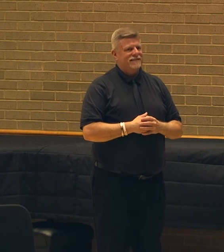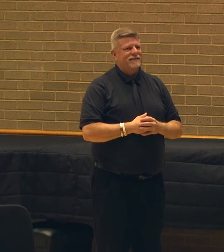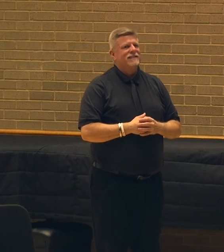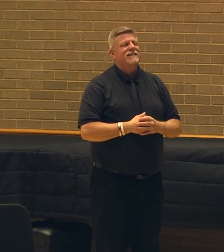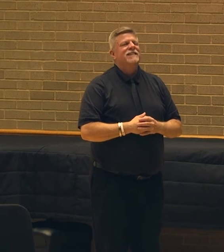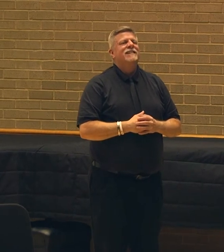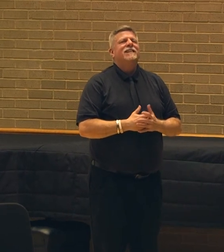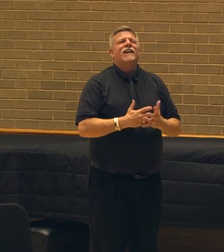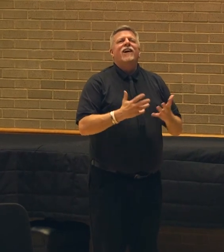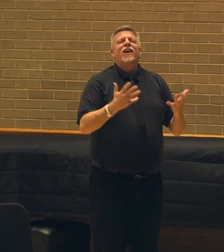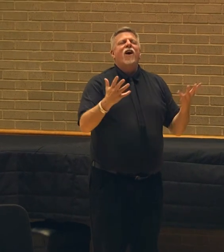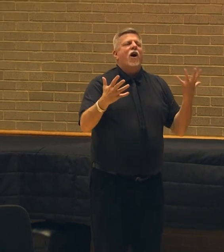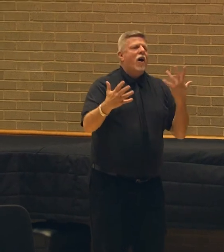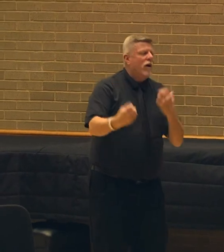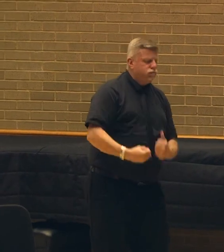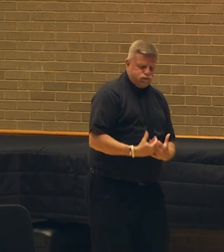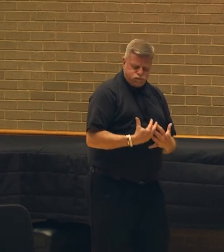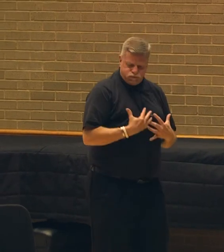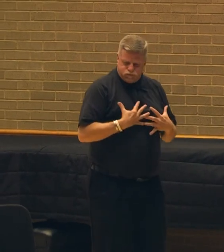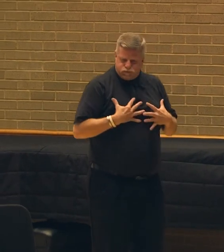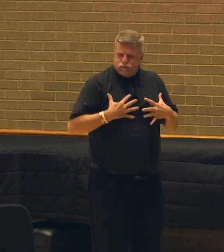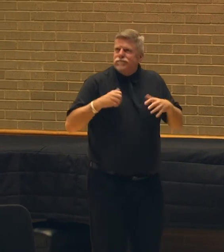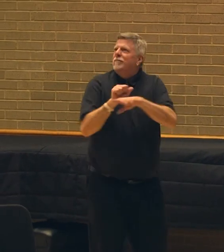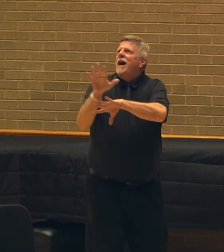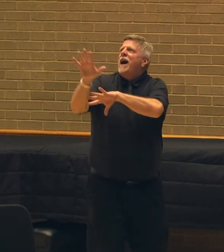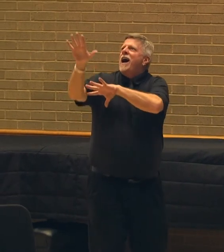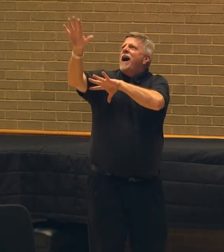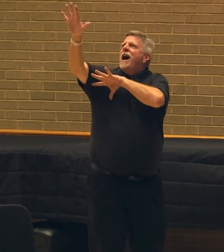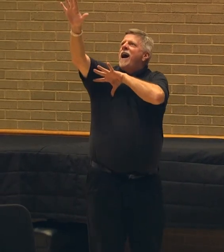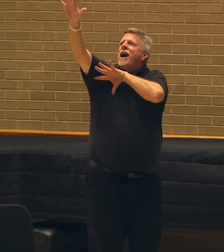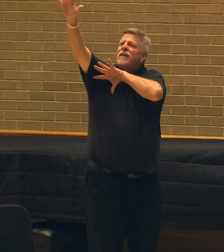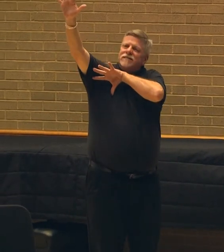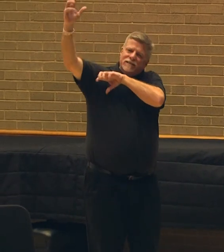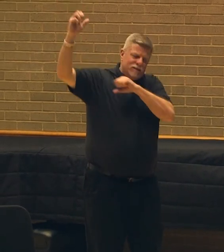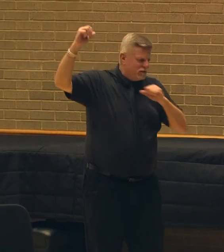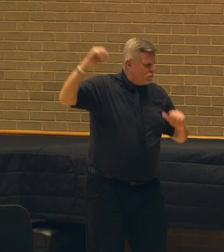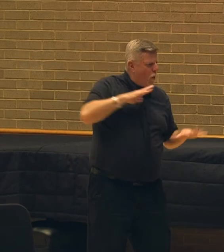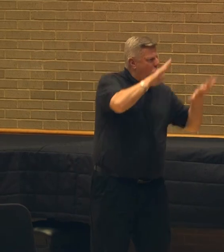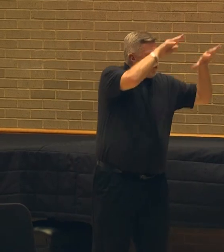It stirs where the mountain meets the sea.